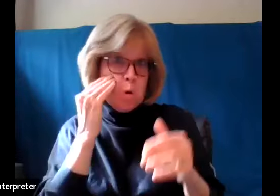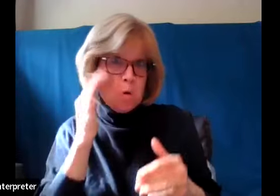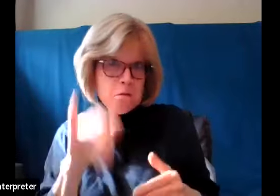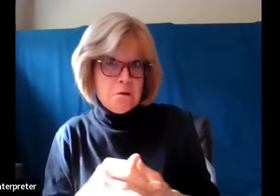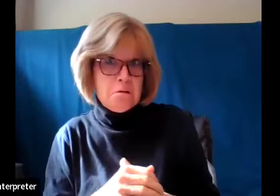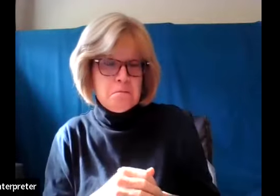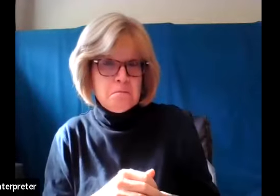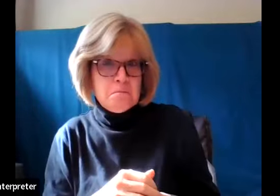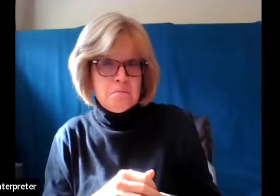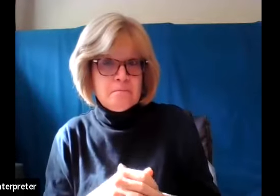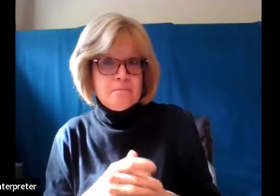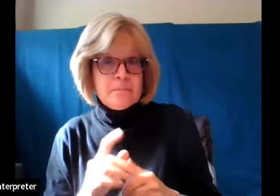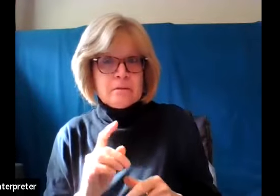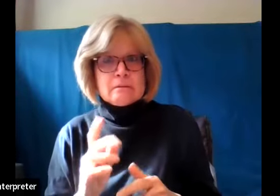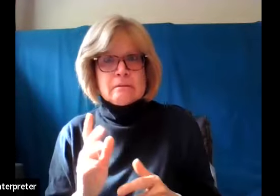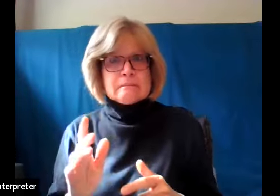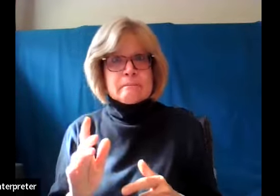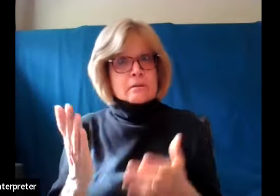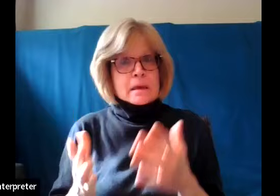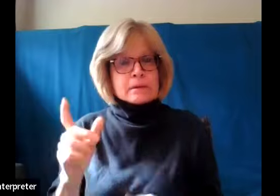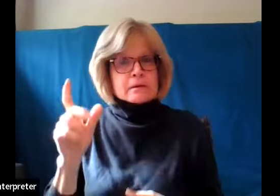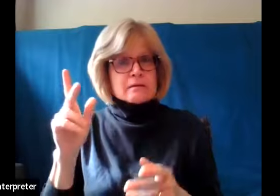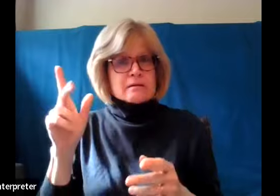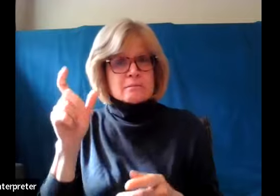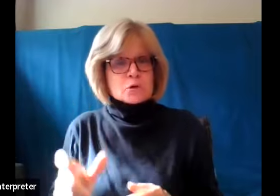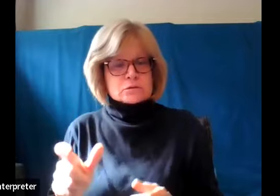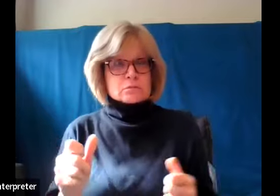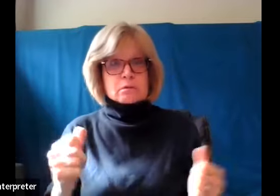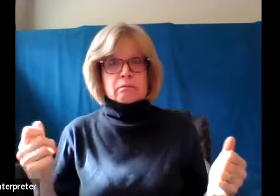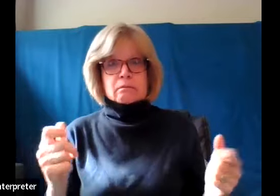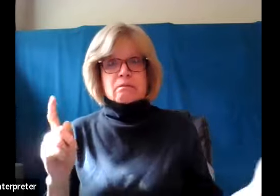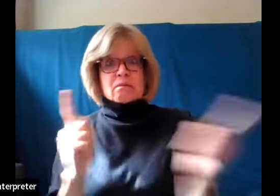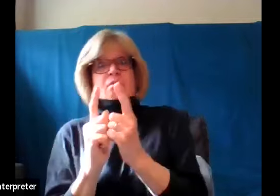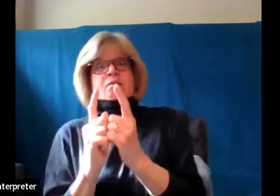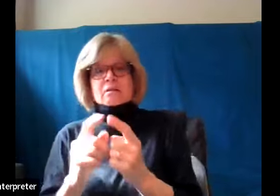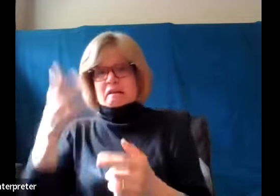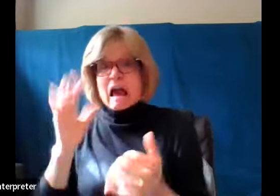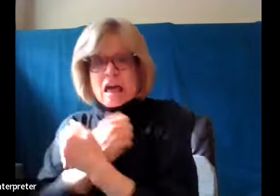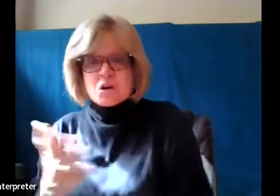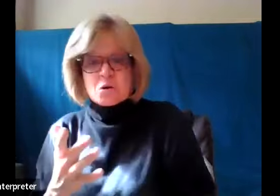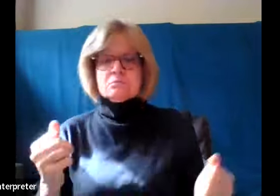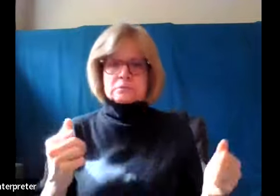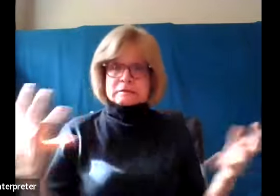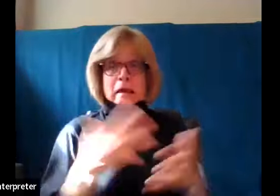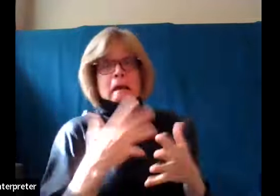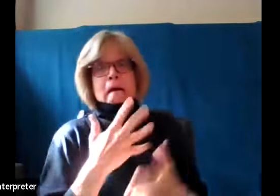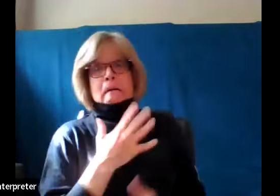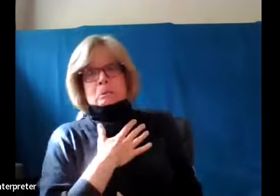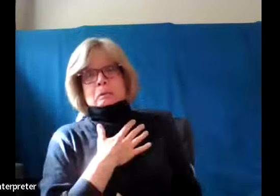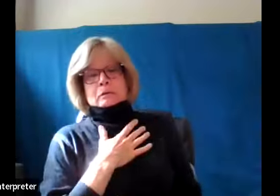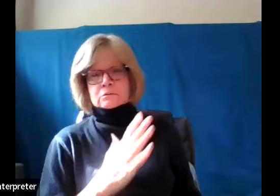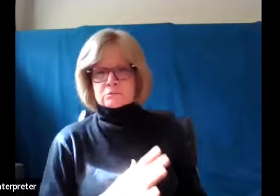But it might also be seen, depending on the individual, as kind of a scary encounter, you know, would not be our intent, I would hope.